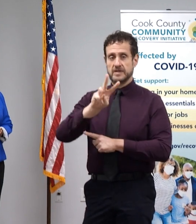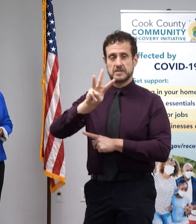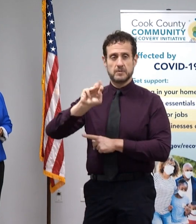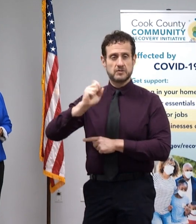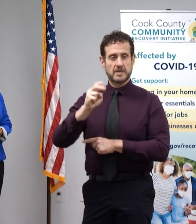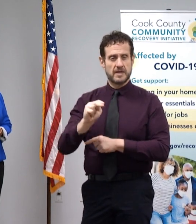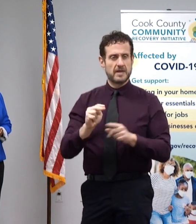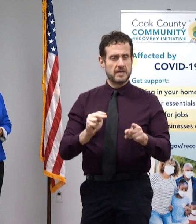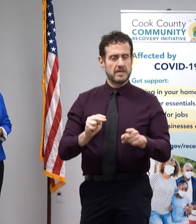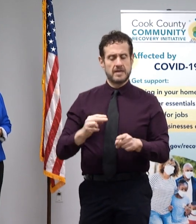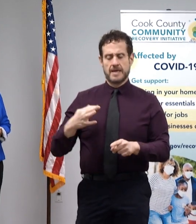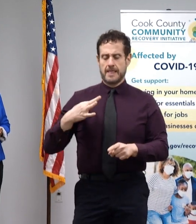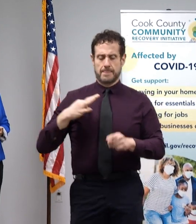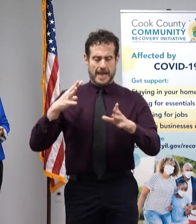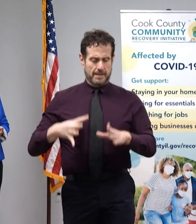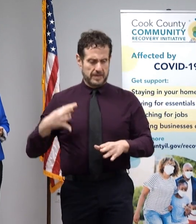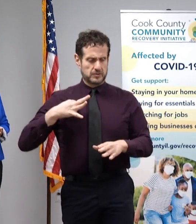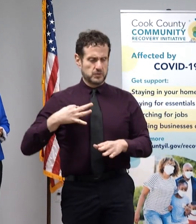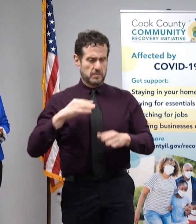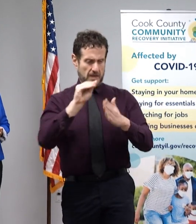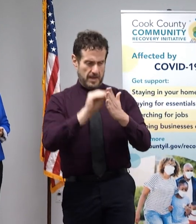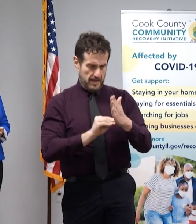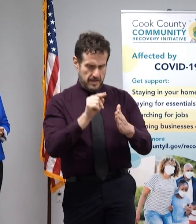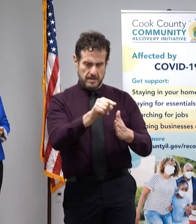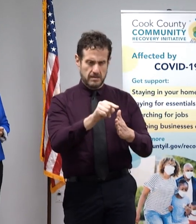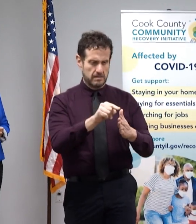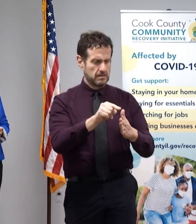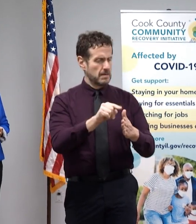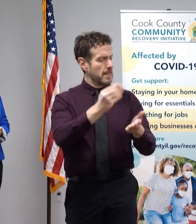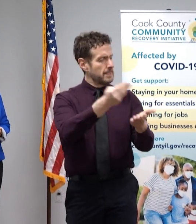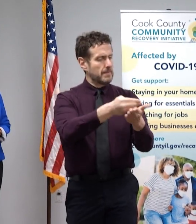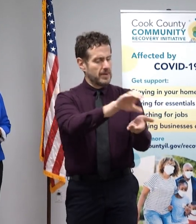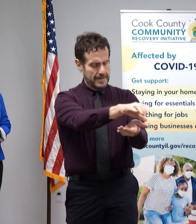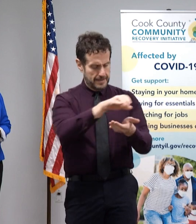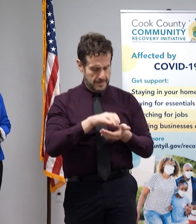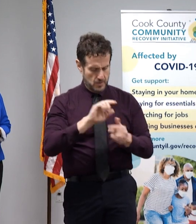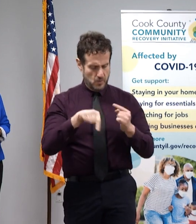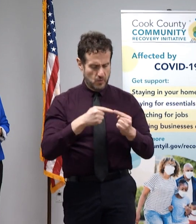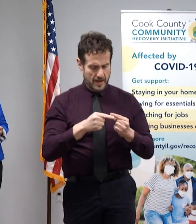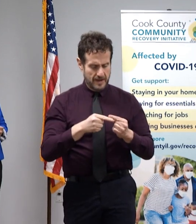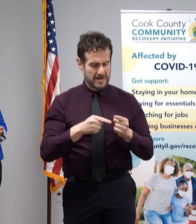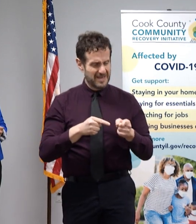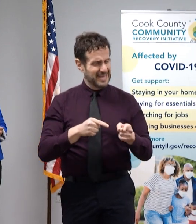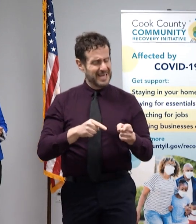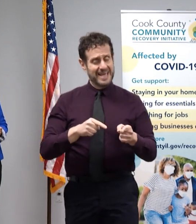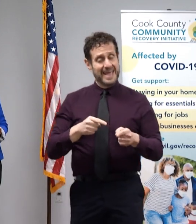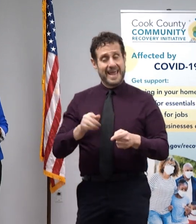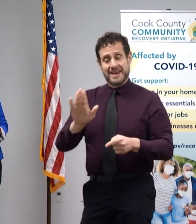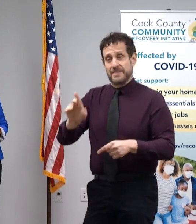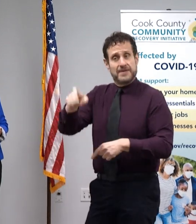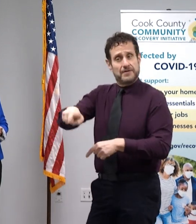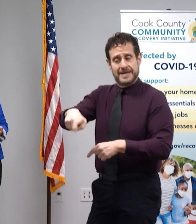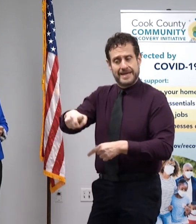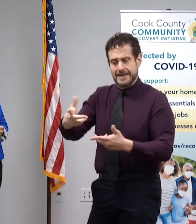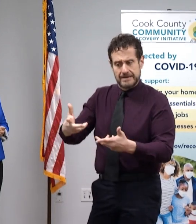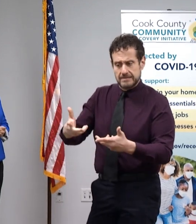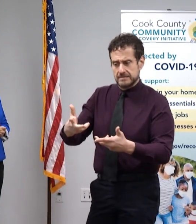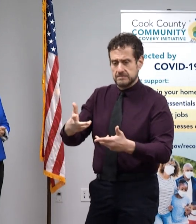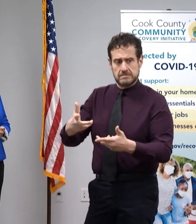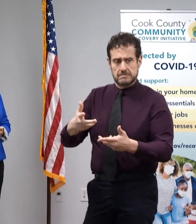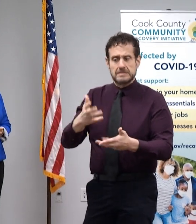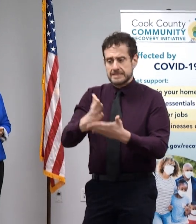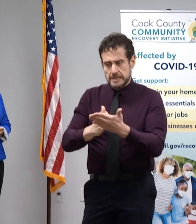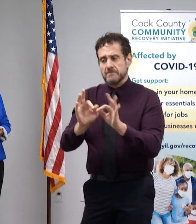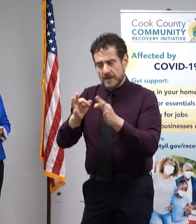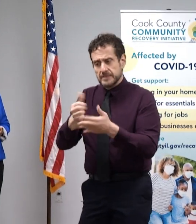how quickly will applicants be able to get this money once they apply and how big of a dents does this put in the need? How many more families are there out there who